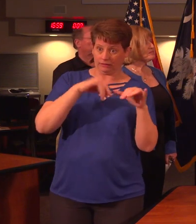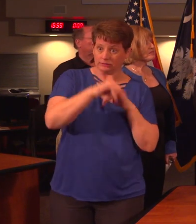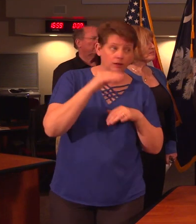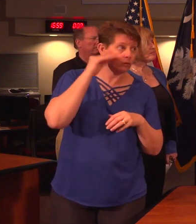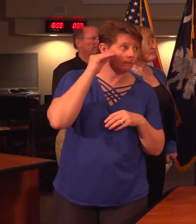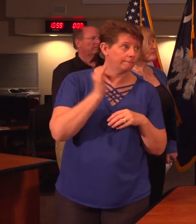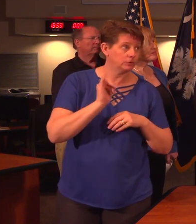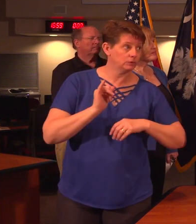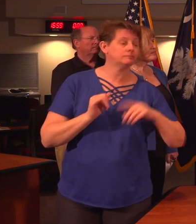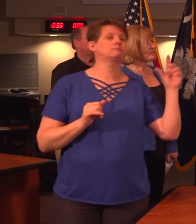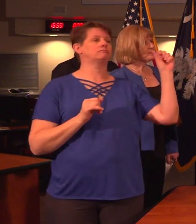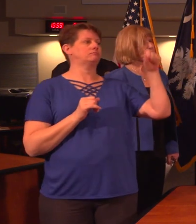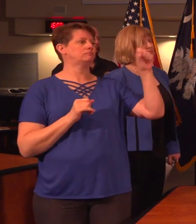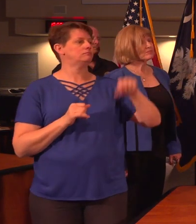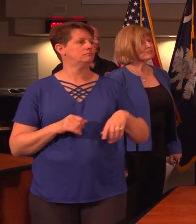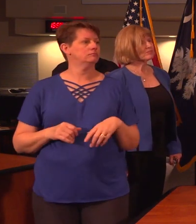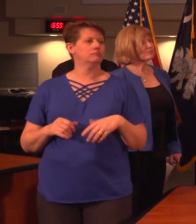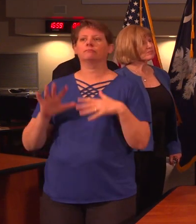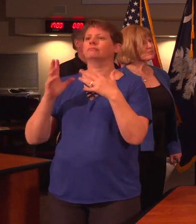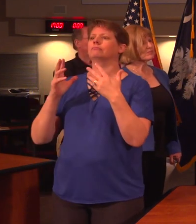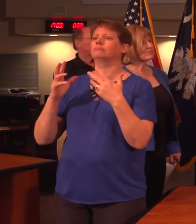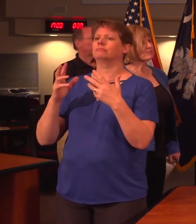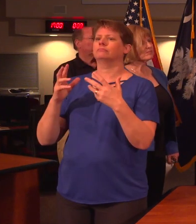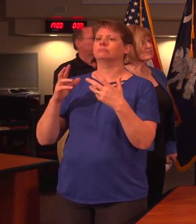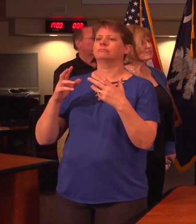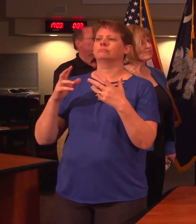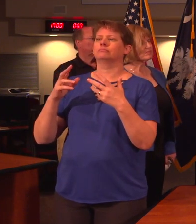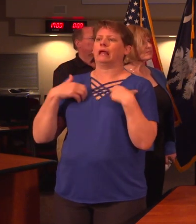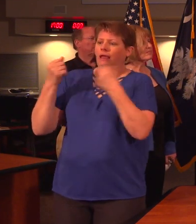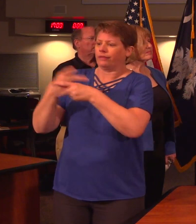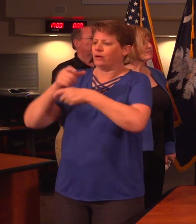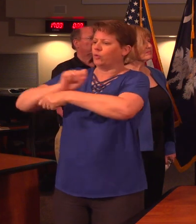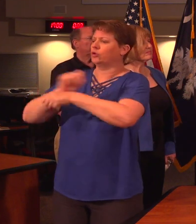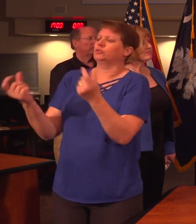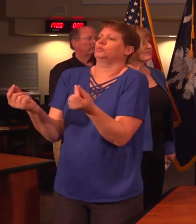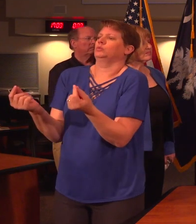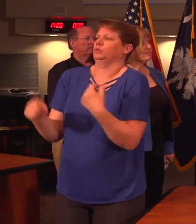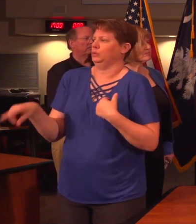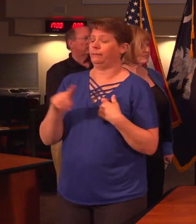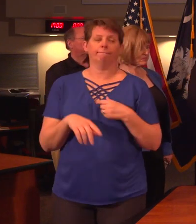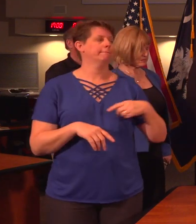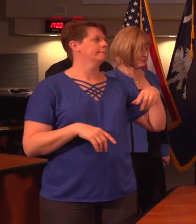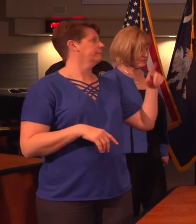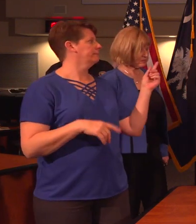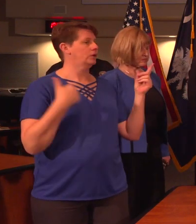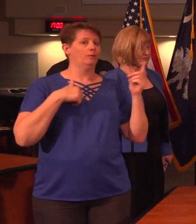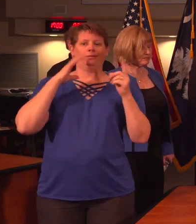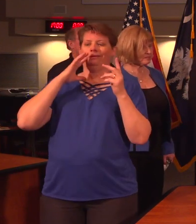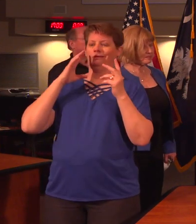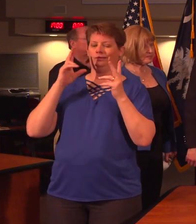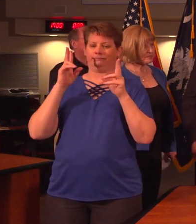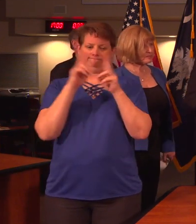tested positive? Yes. And how are health care workers there taking what kind of precautions are they taking? We evaluate the type of